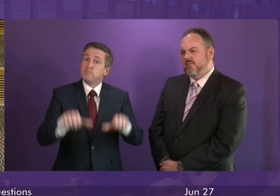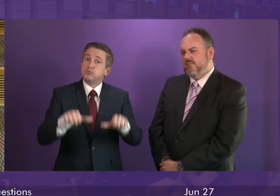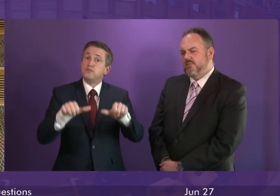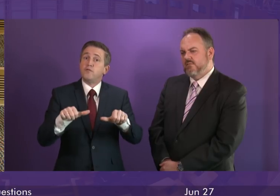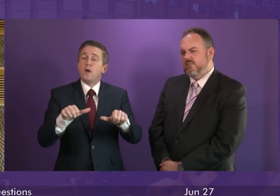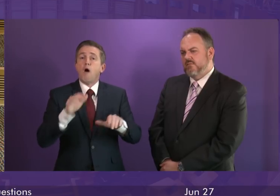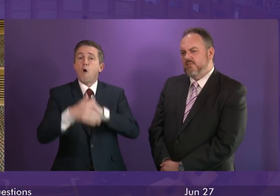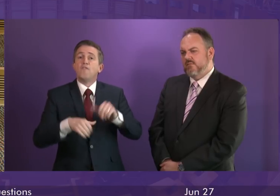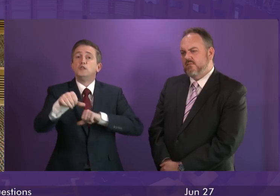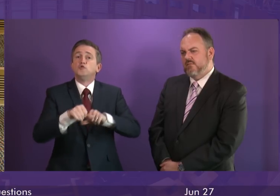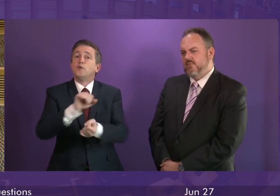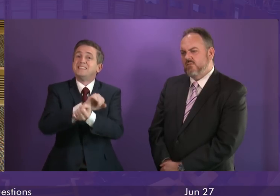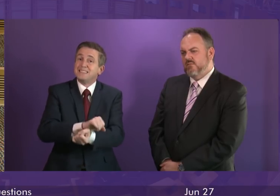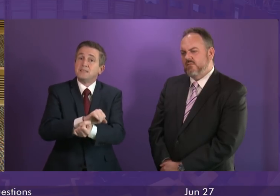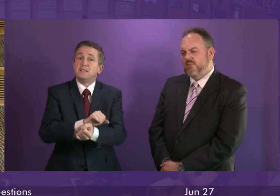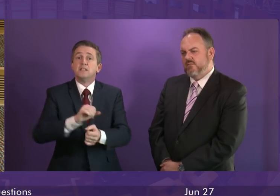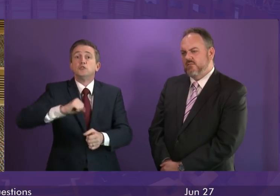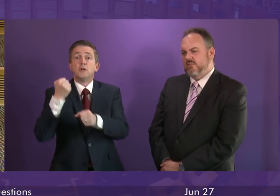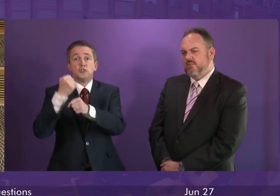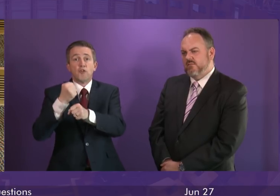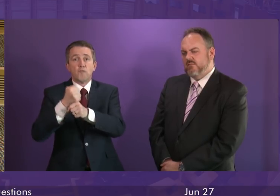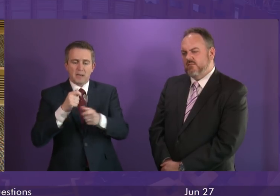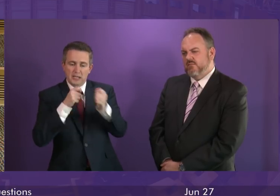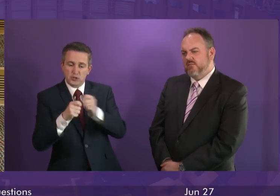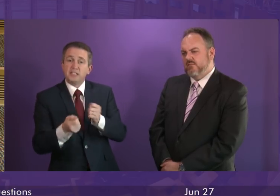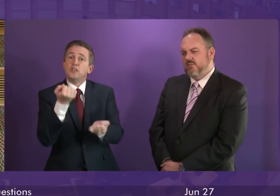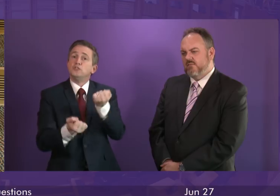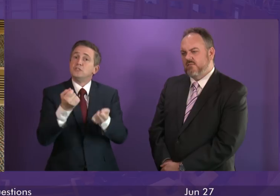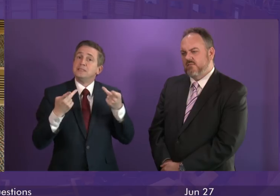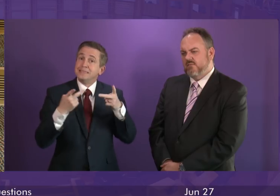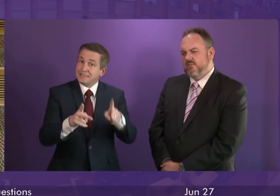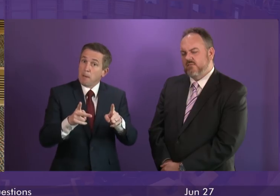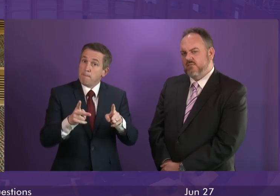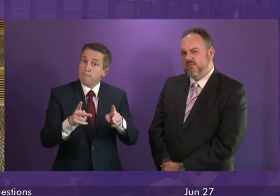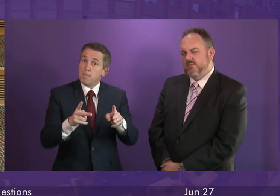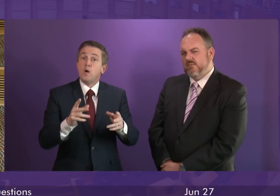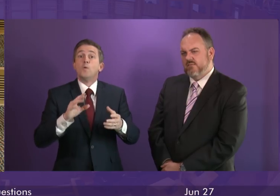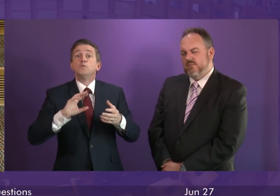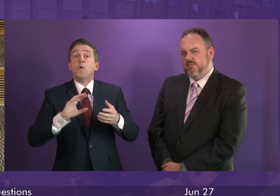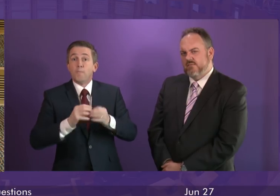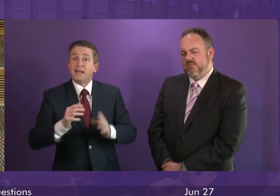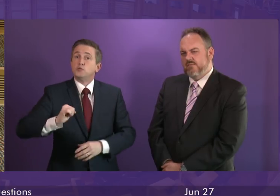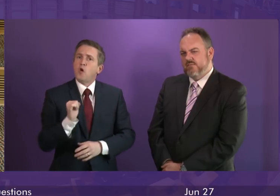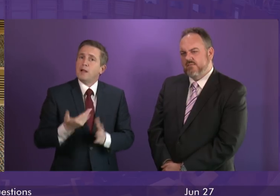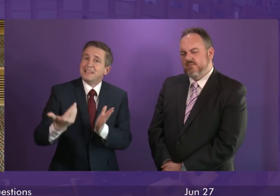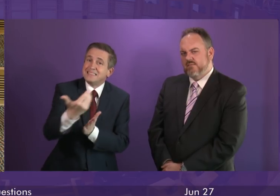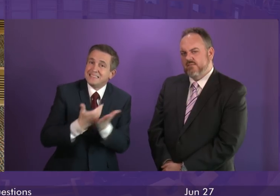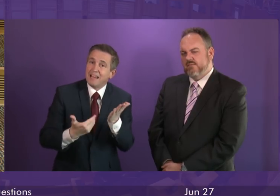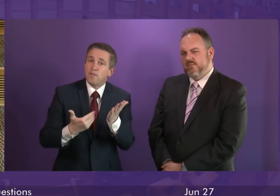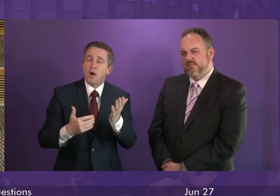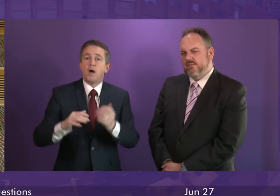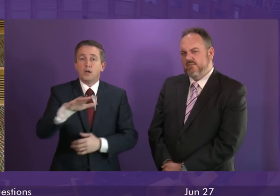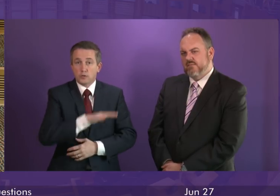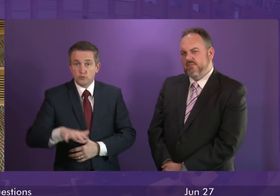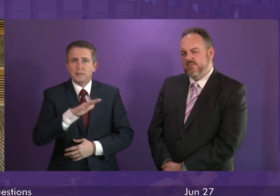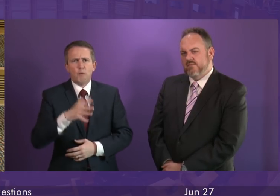short sentences, is this government introducing reforms to the justice system that will make our country safer, because it's about smarter justice.